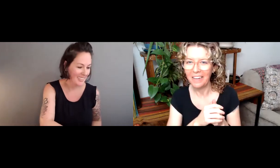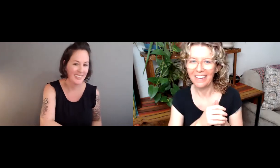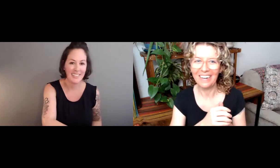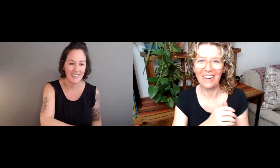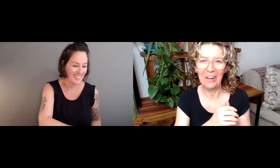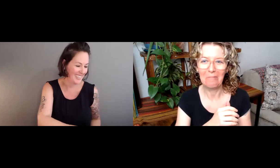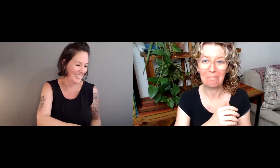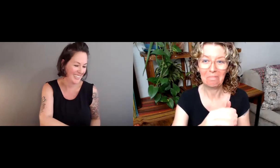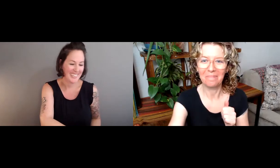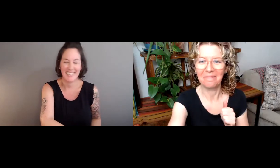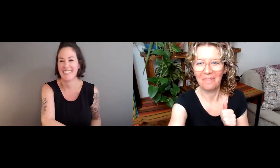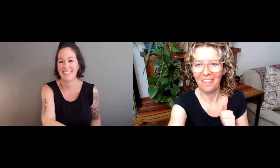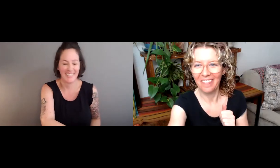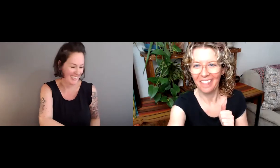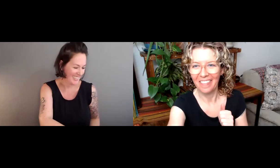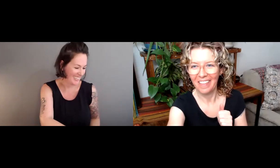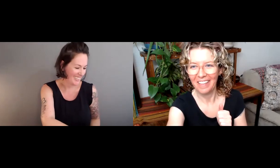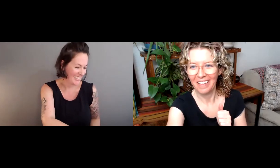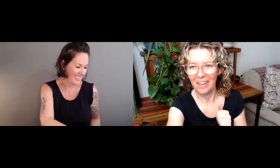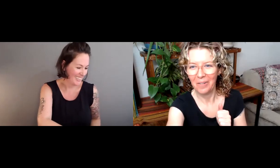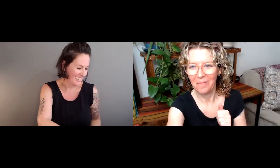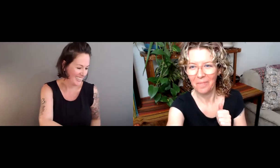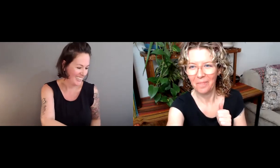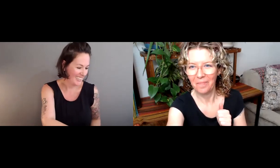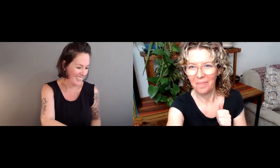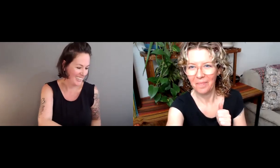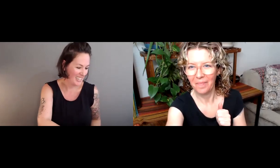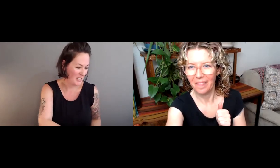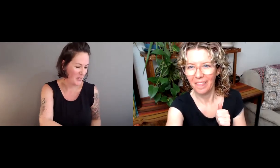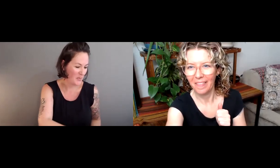more questions we'll be able to address. Let's see.